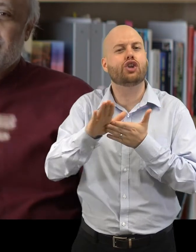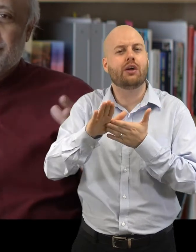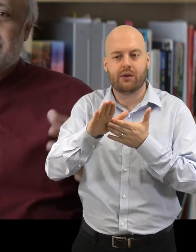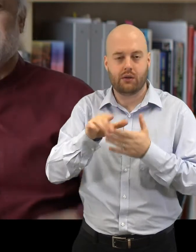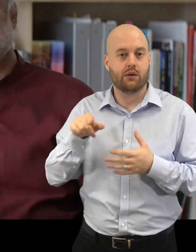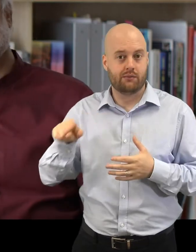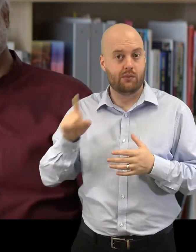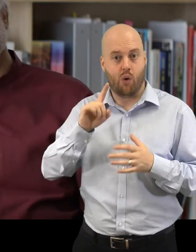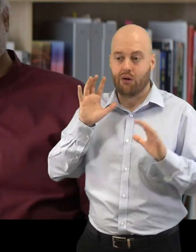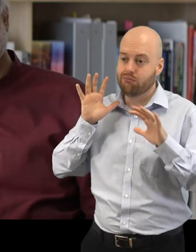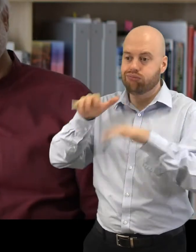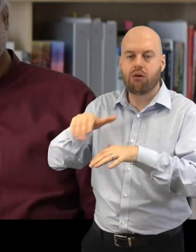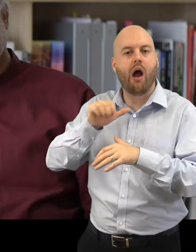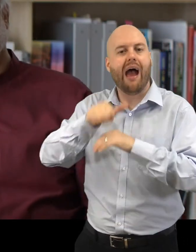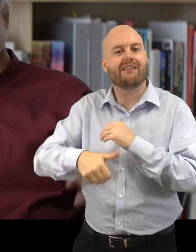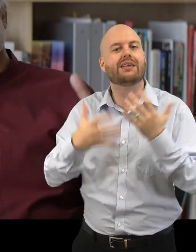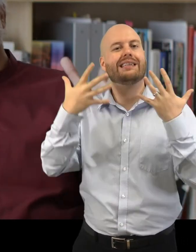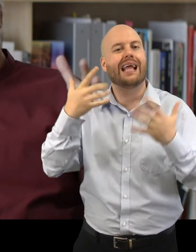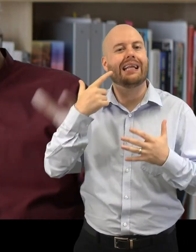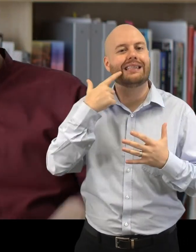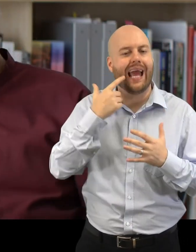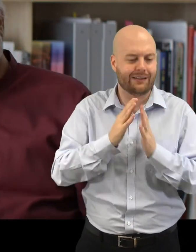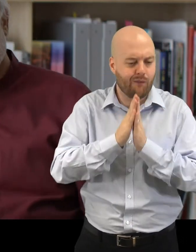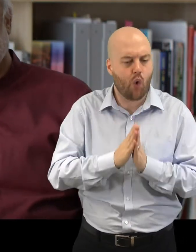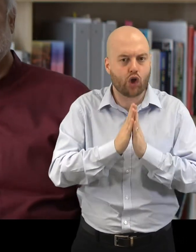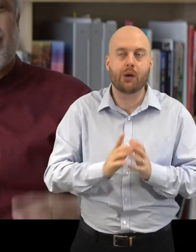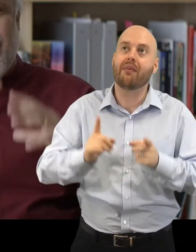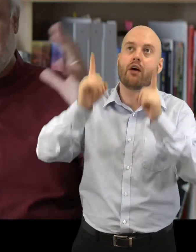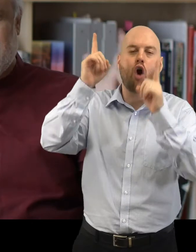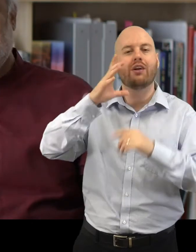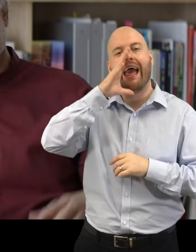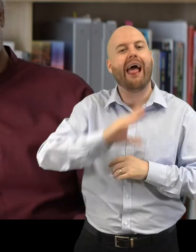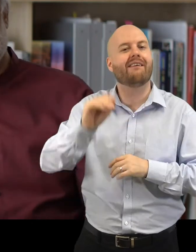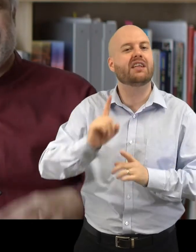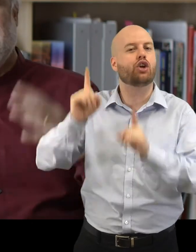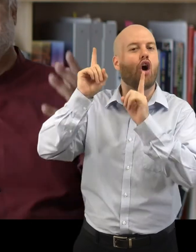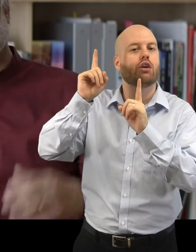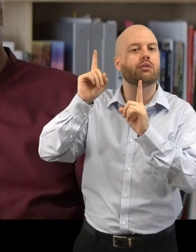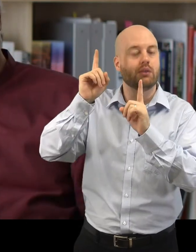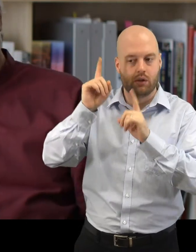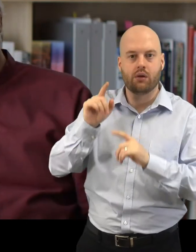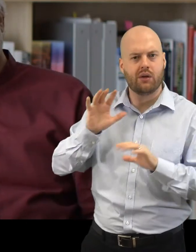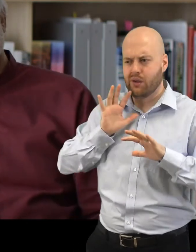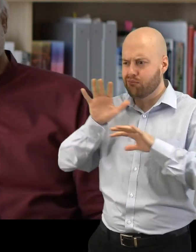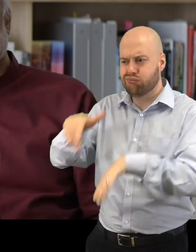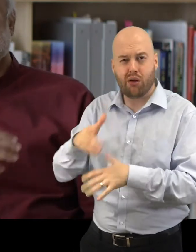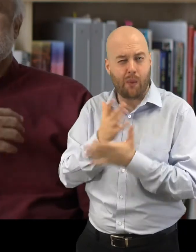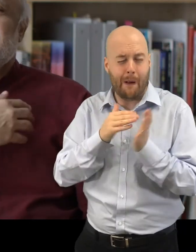Chaturthi, which is the immersion after 10 days of worship of the god Ganesh, which is the elephant god. And processions that